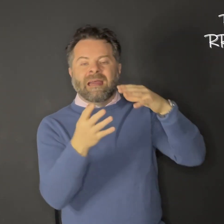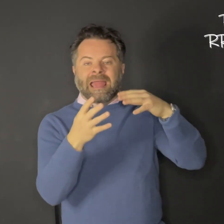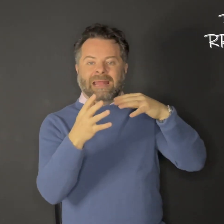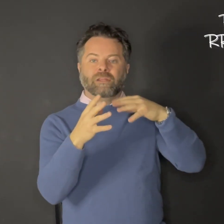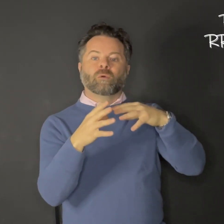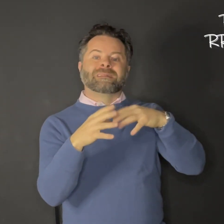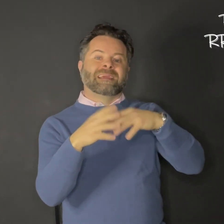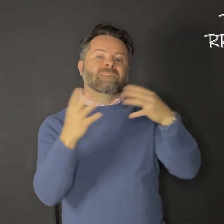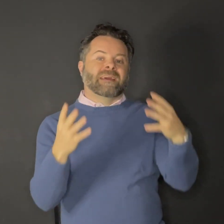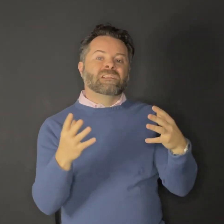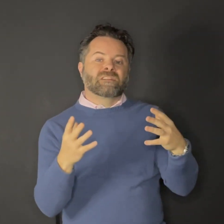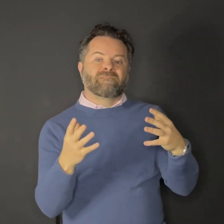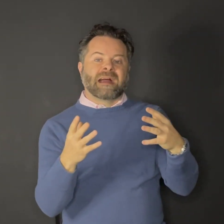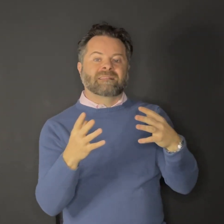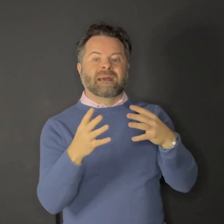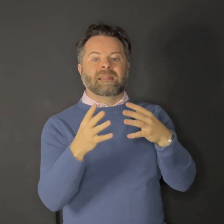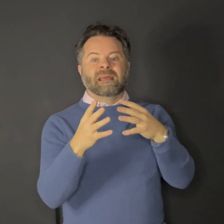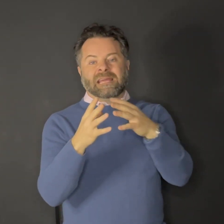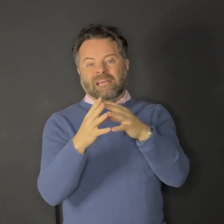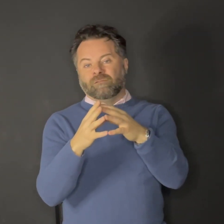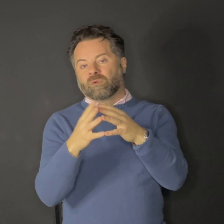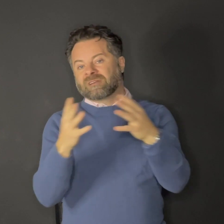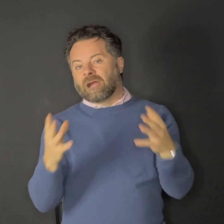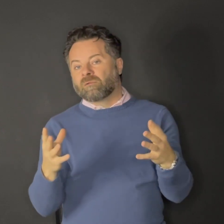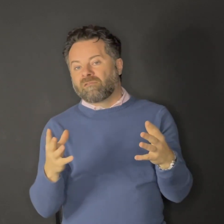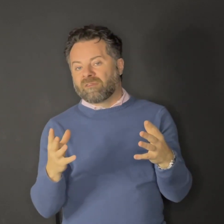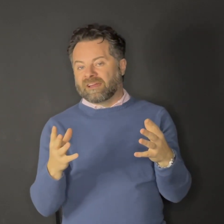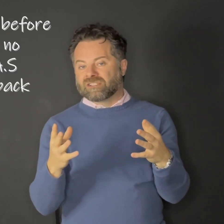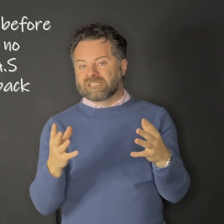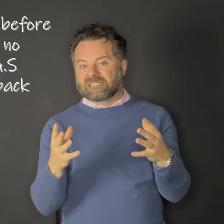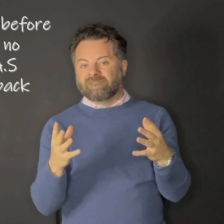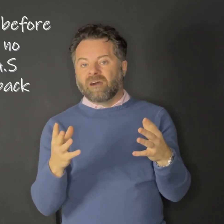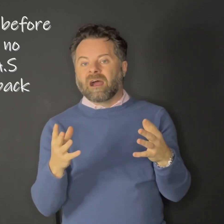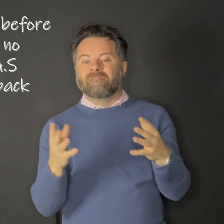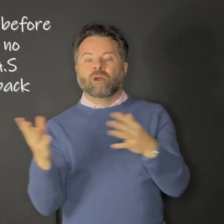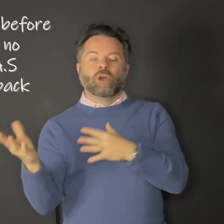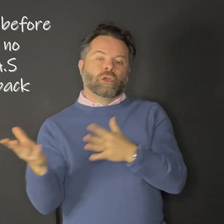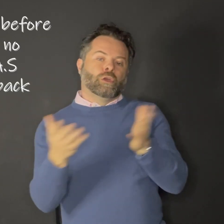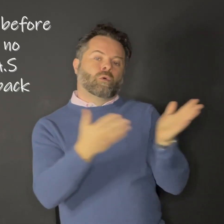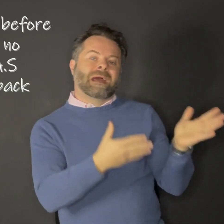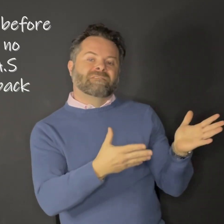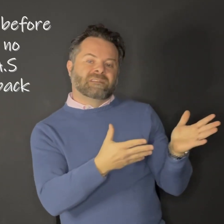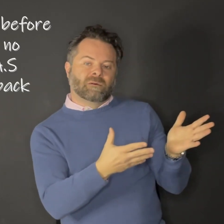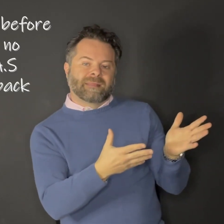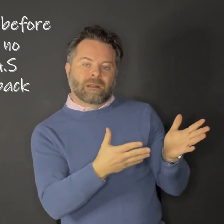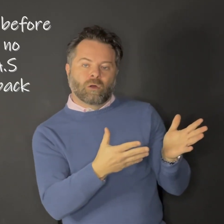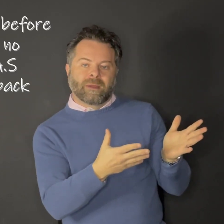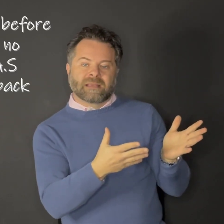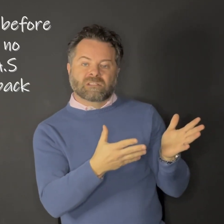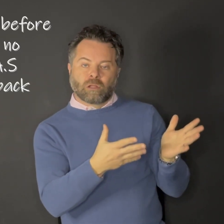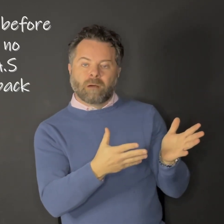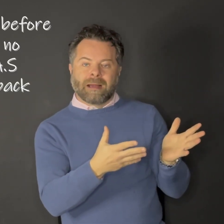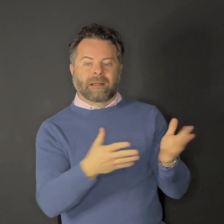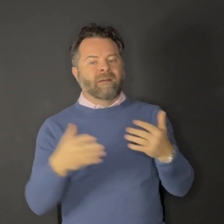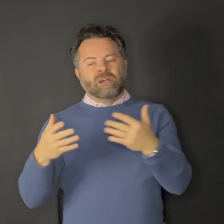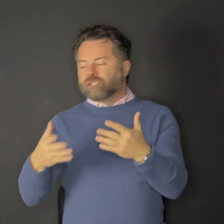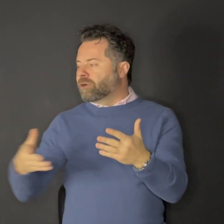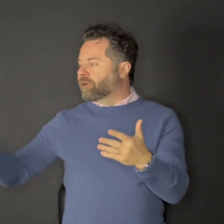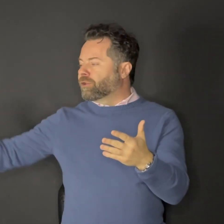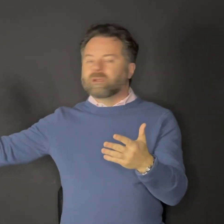And you know what? Take advantage of the fact that if you retire before the age of 65, you don't have to deal with that OAS clawback. Sure, you're going